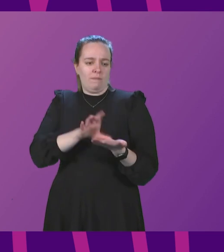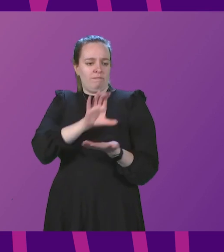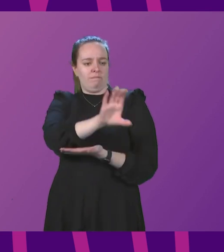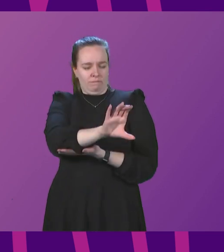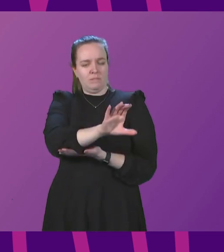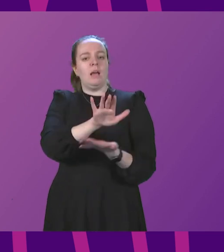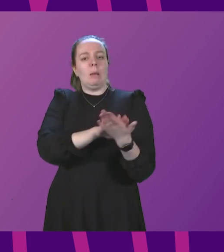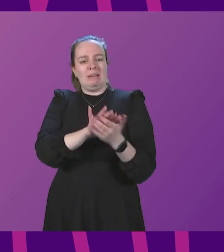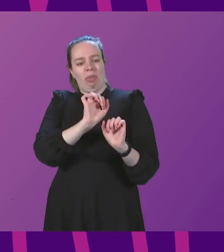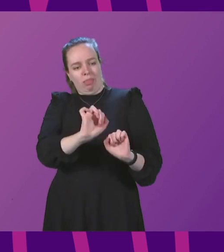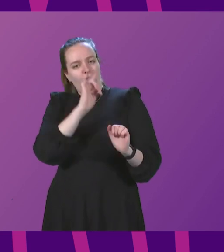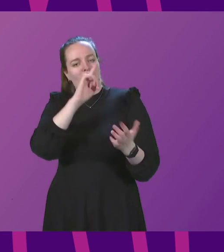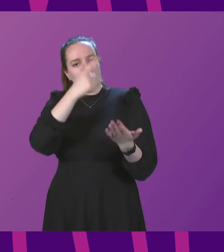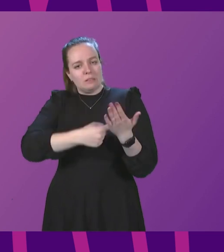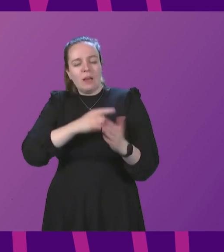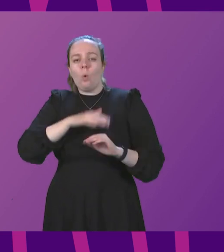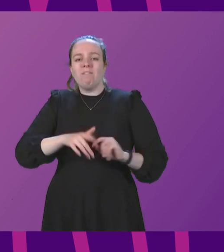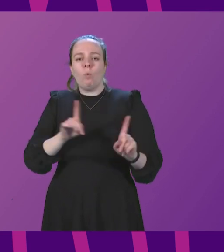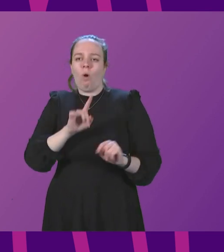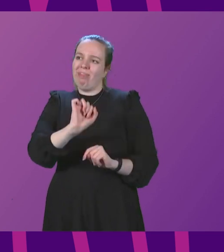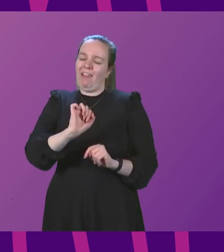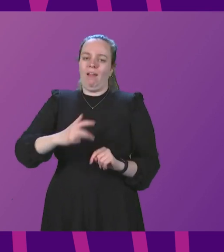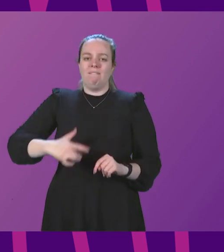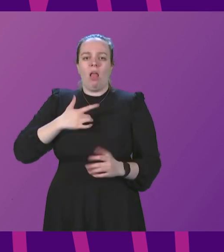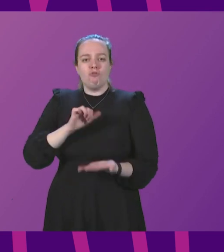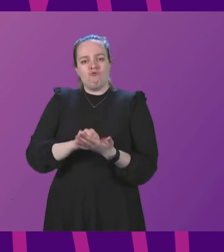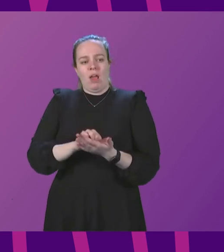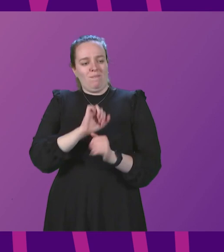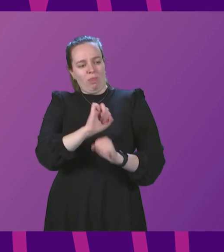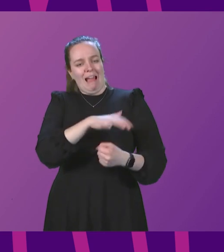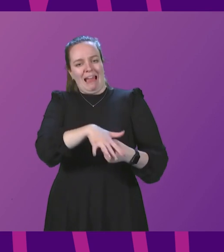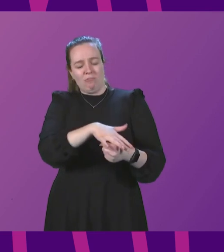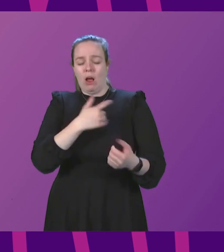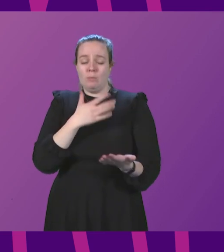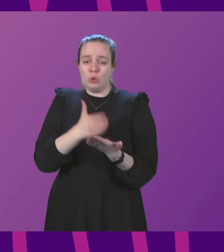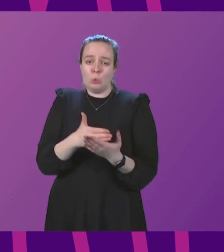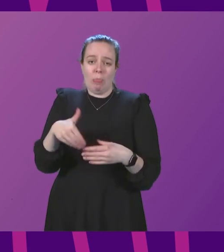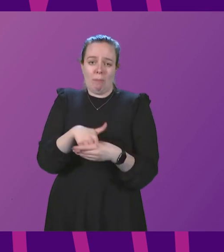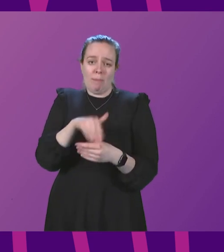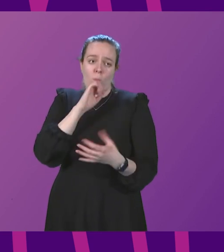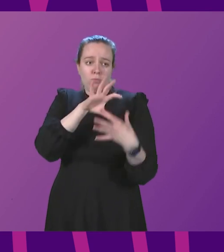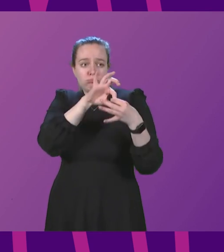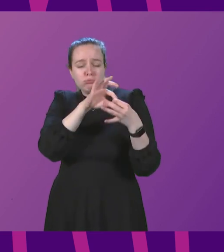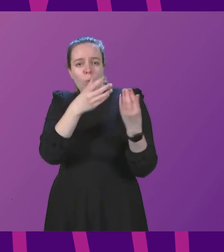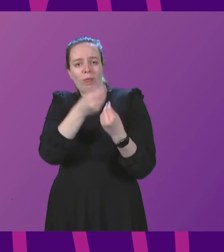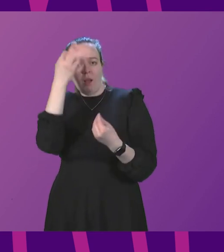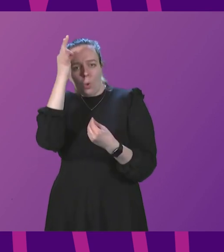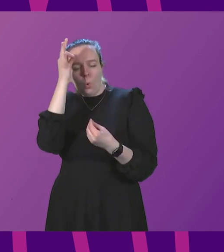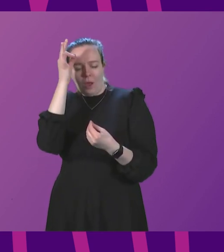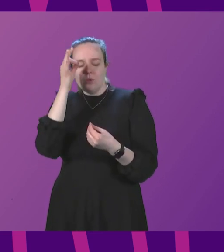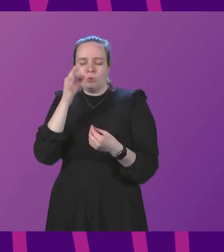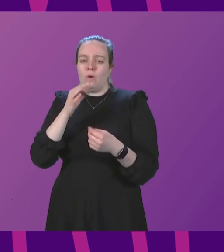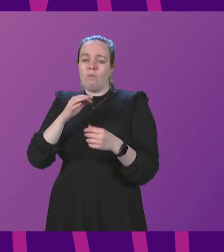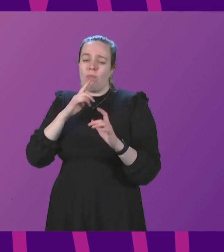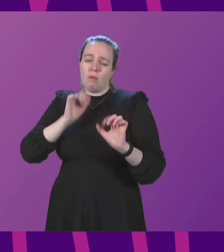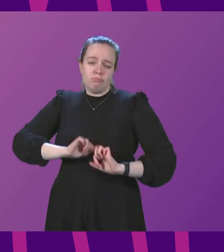so that they can make those decisions based on what they think is right for their area so I'm sure the member will engage with the local councils on behalf of the excellent